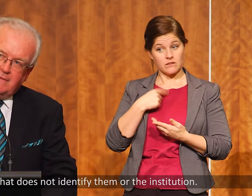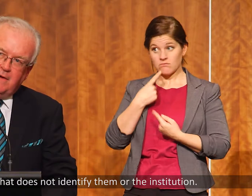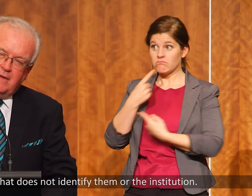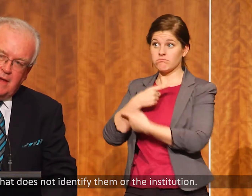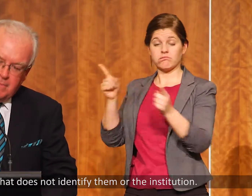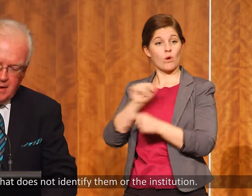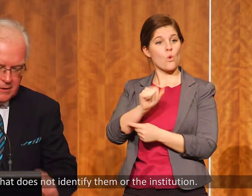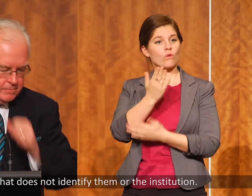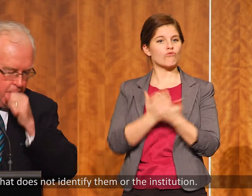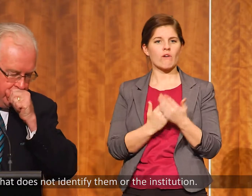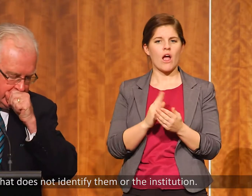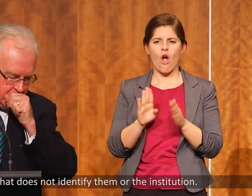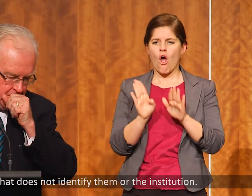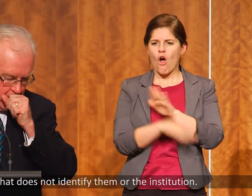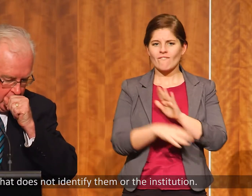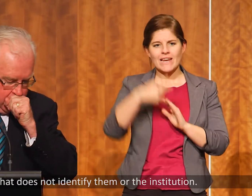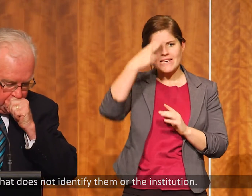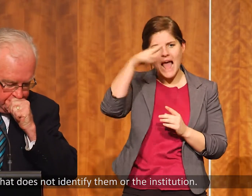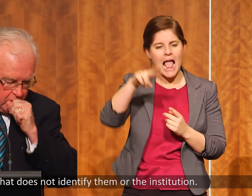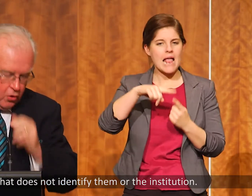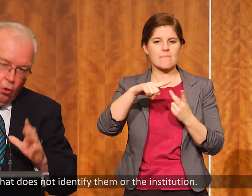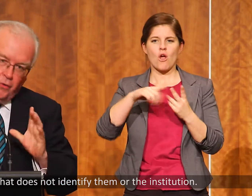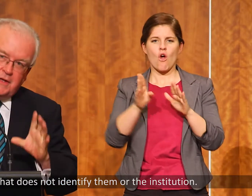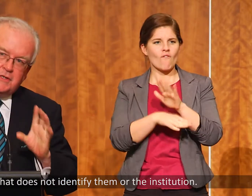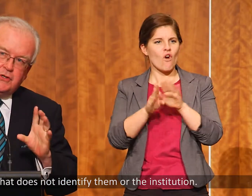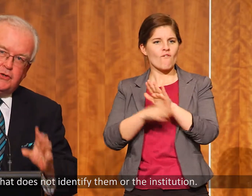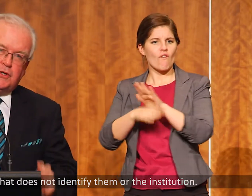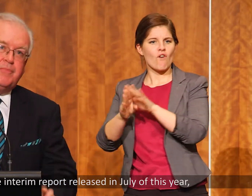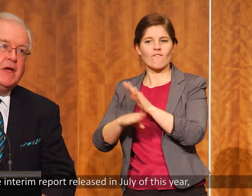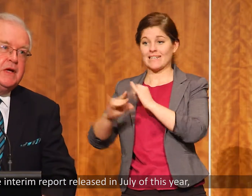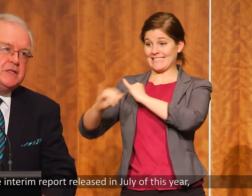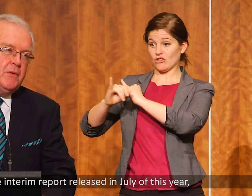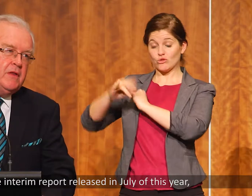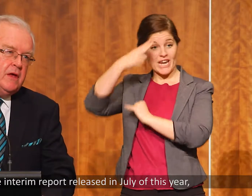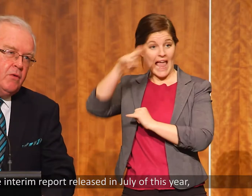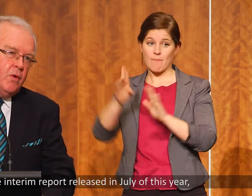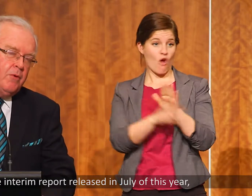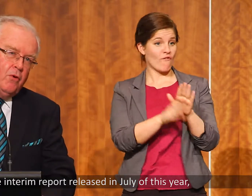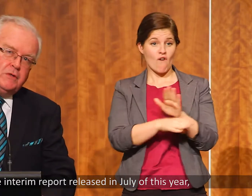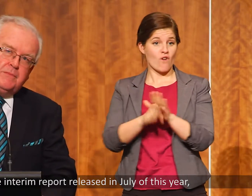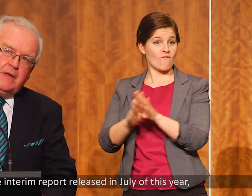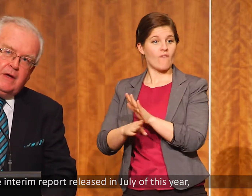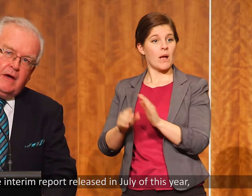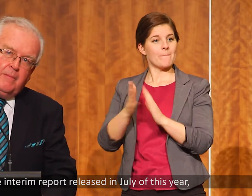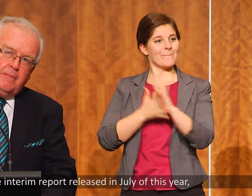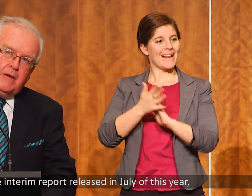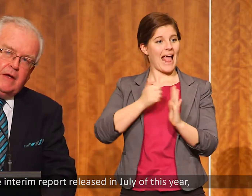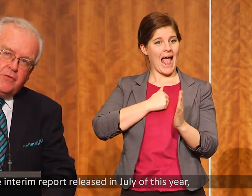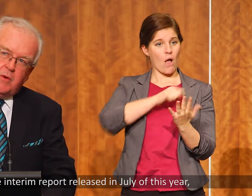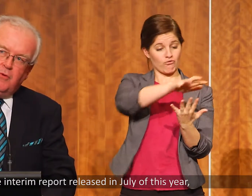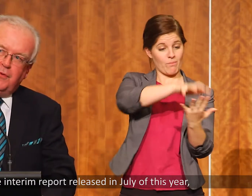not identify them or the institution. So in the report, the